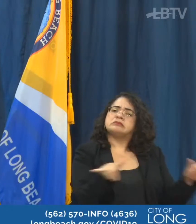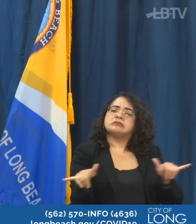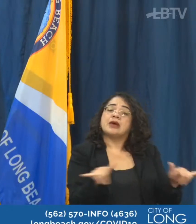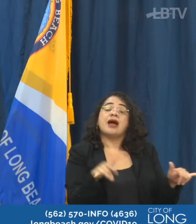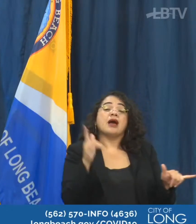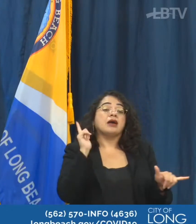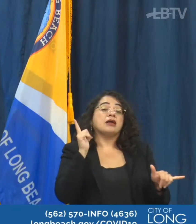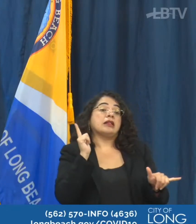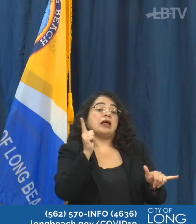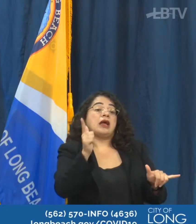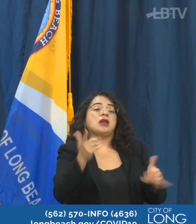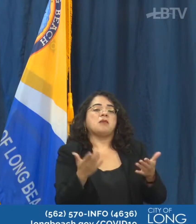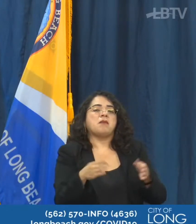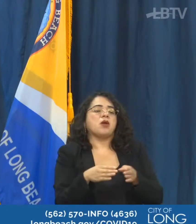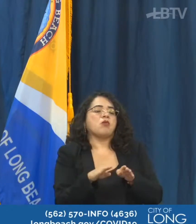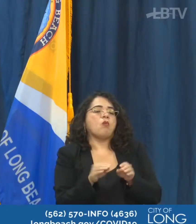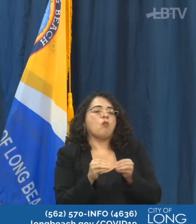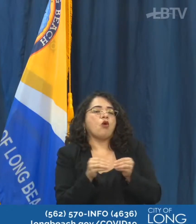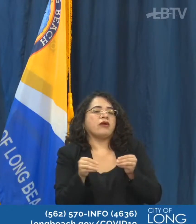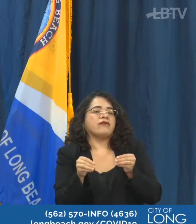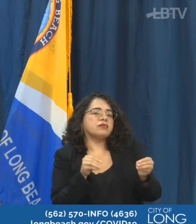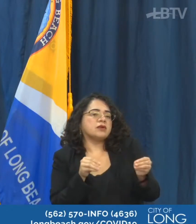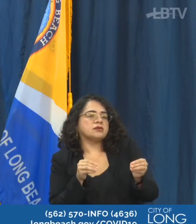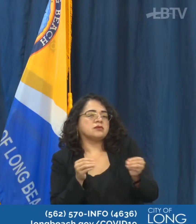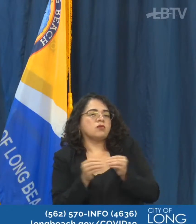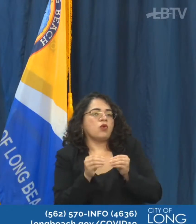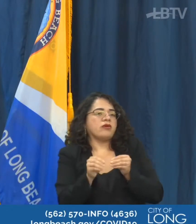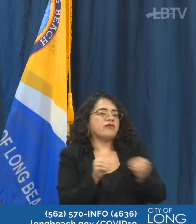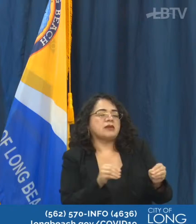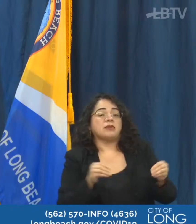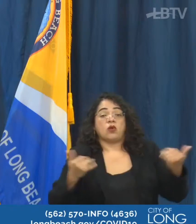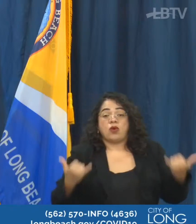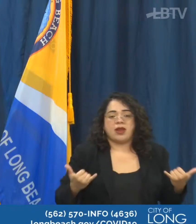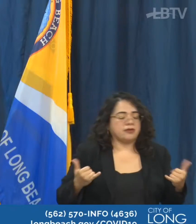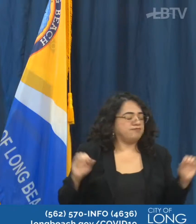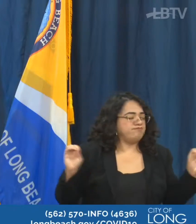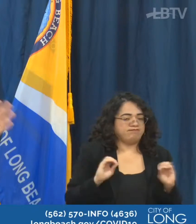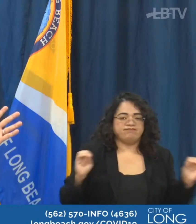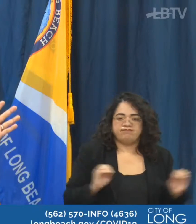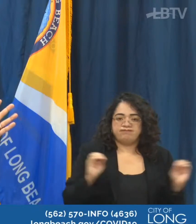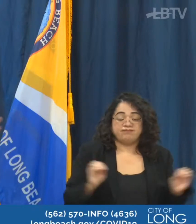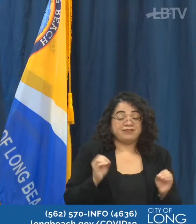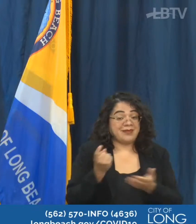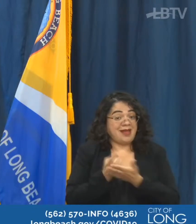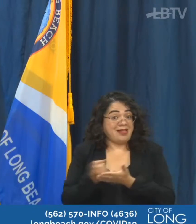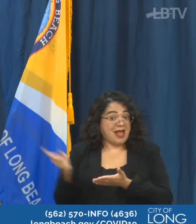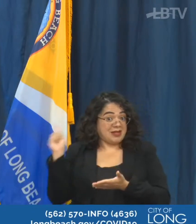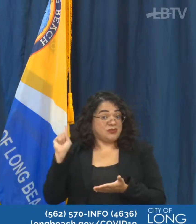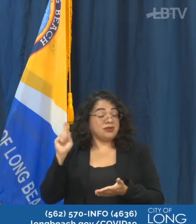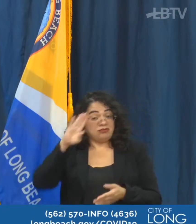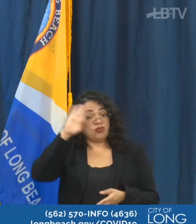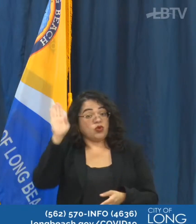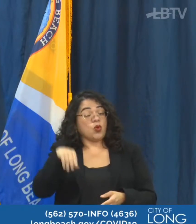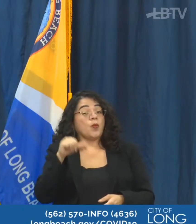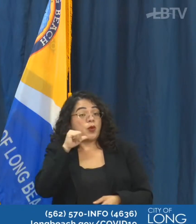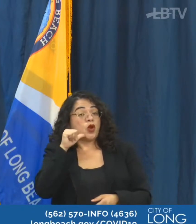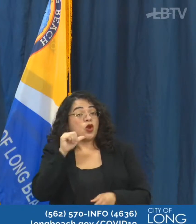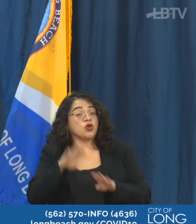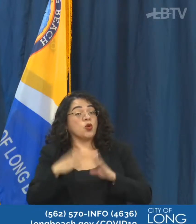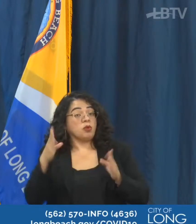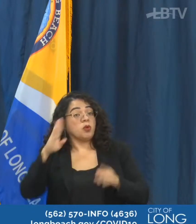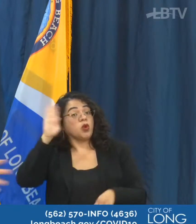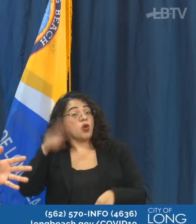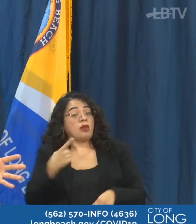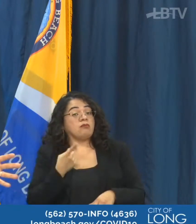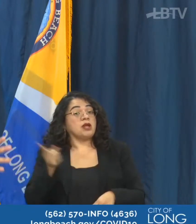So bars and wineries will be one. We know that the state of California allowed those to reopen a week ago, but we wanted to hold back because we